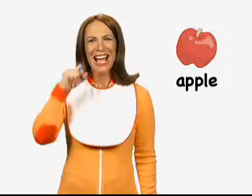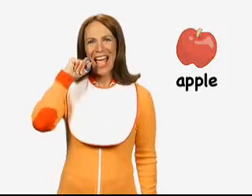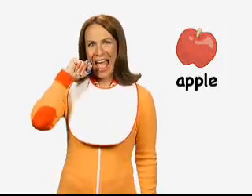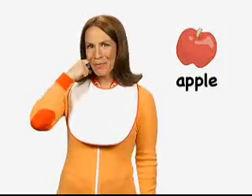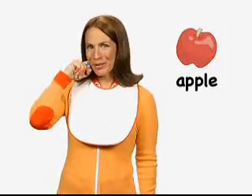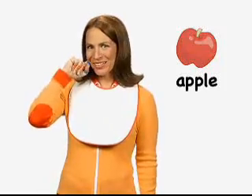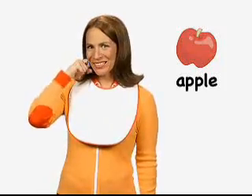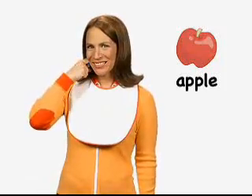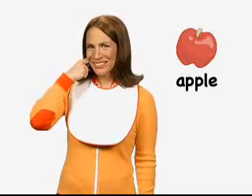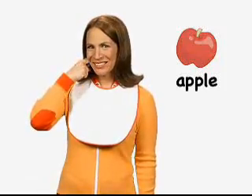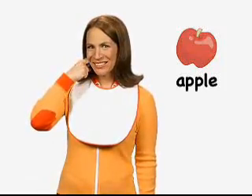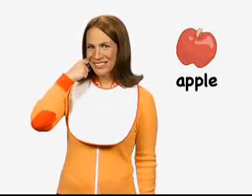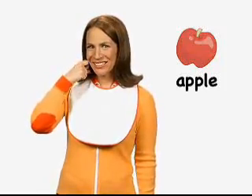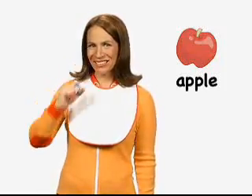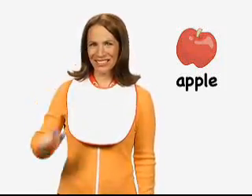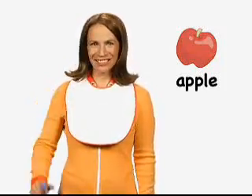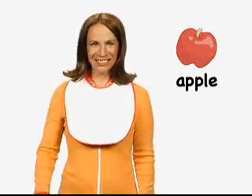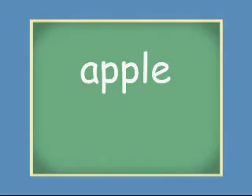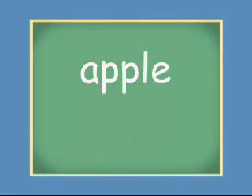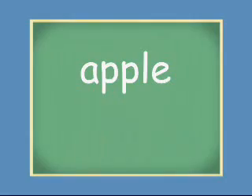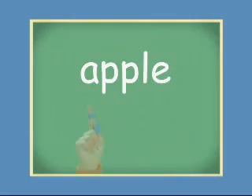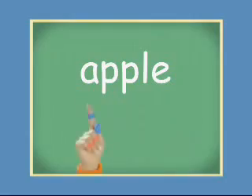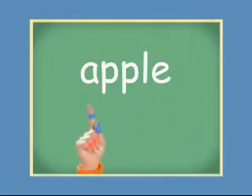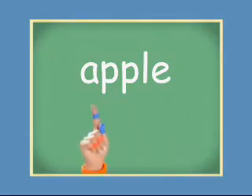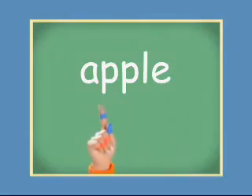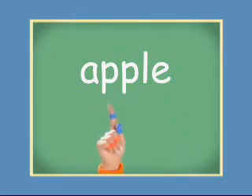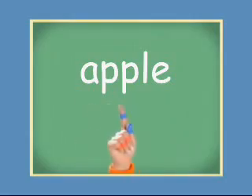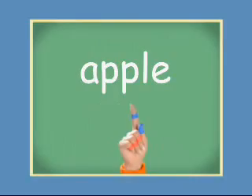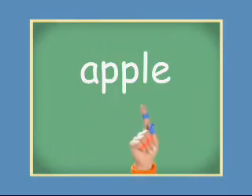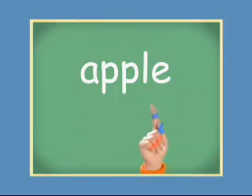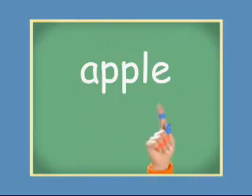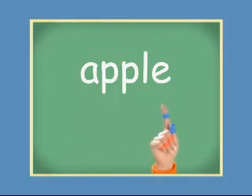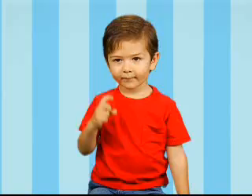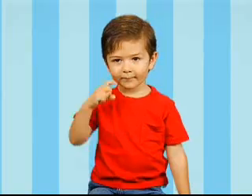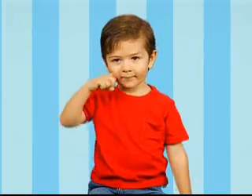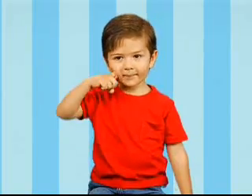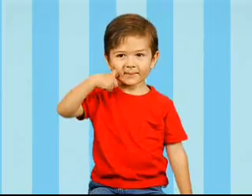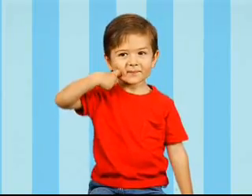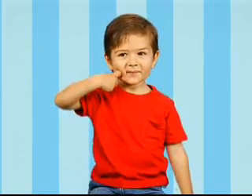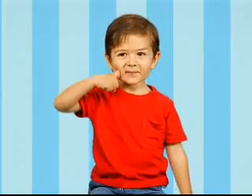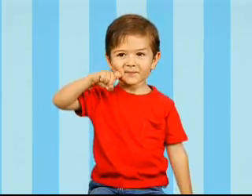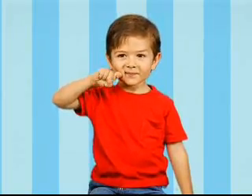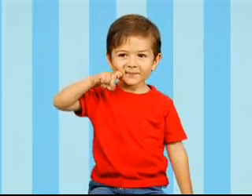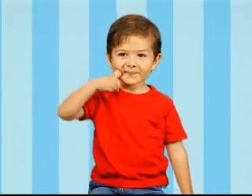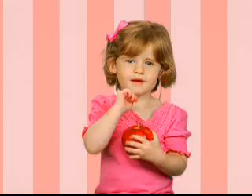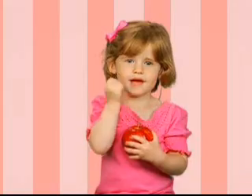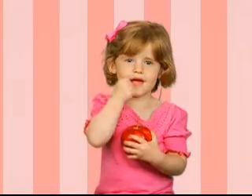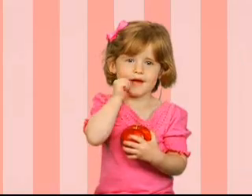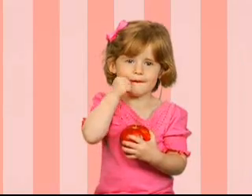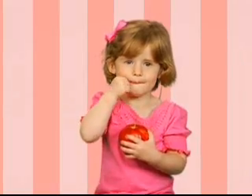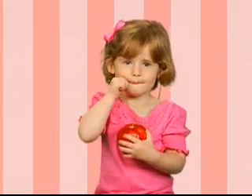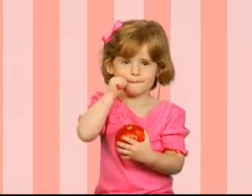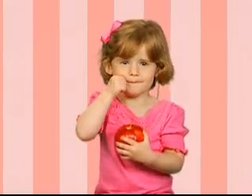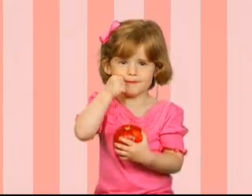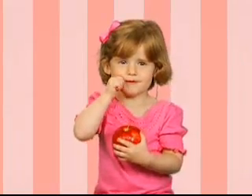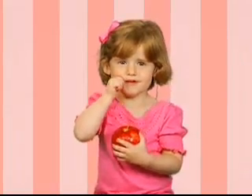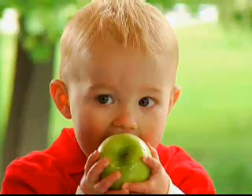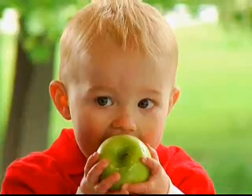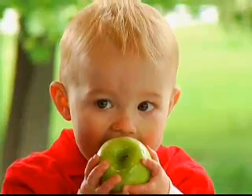vocabulary with Baby Signing Time. Your baby learns to see the word, sign the word, and then say the word. Apple. Through our fun,